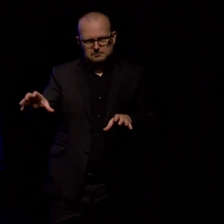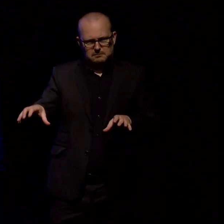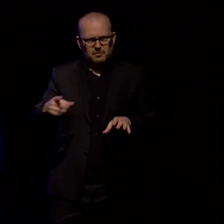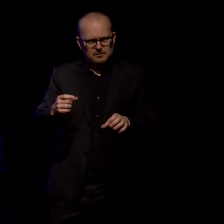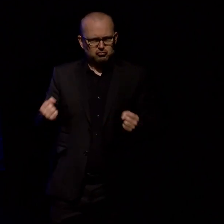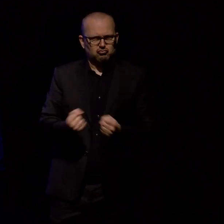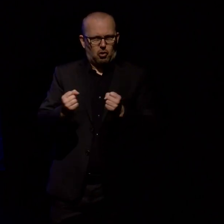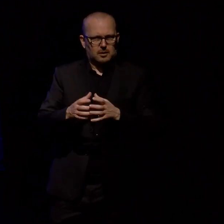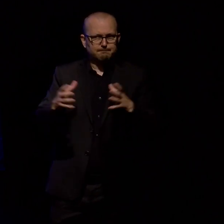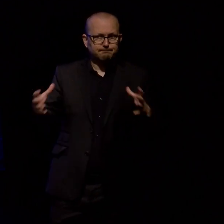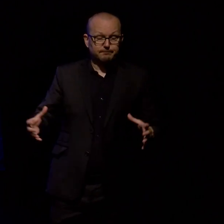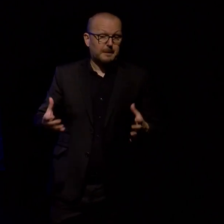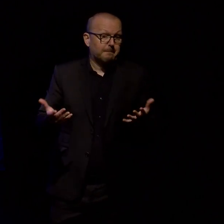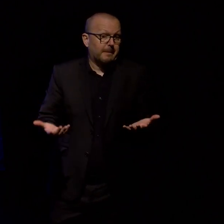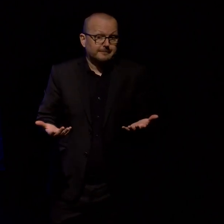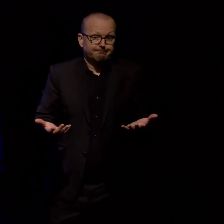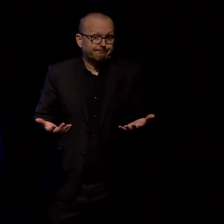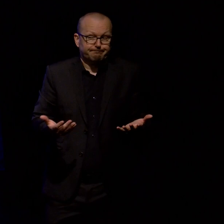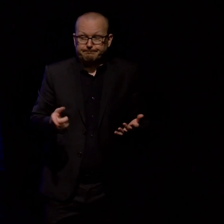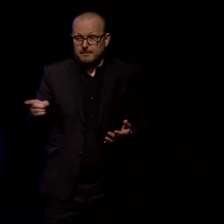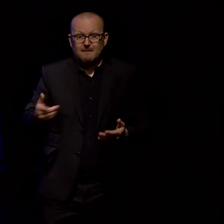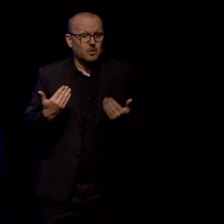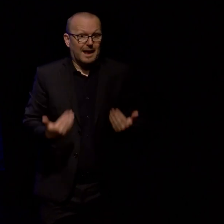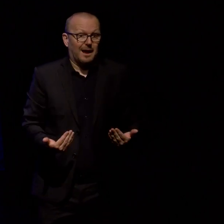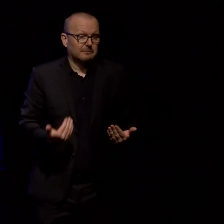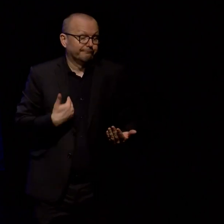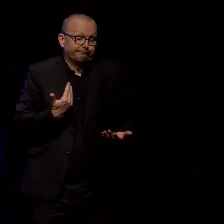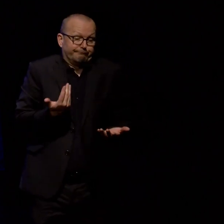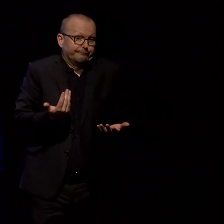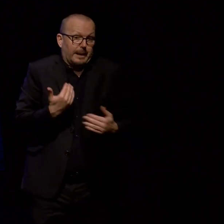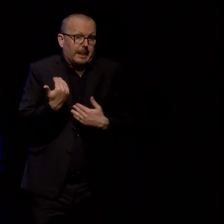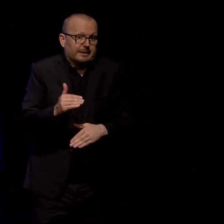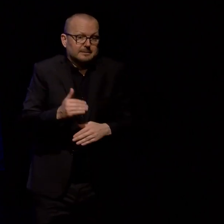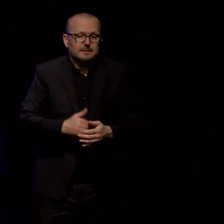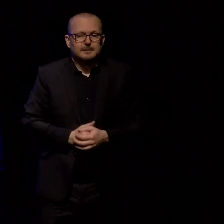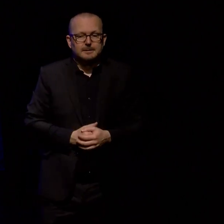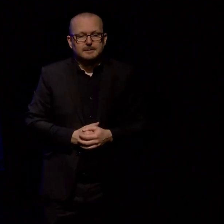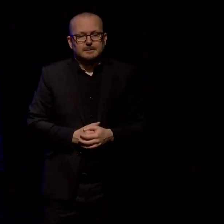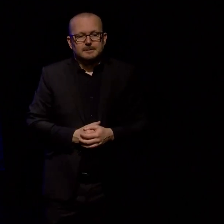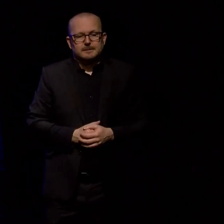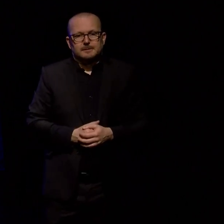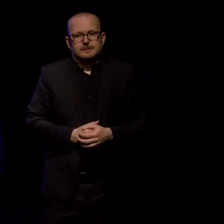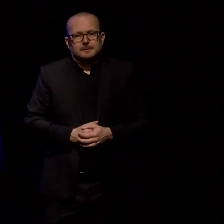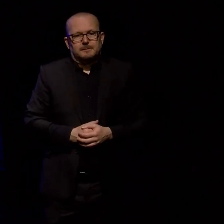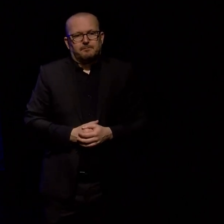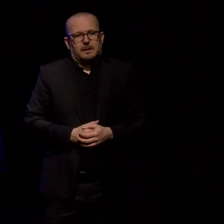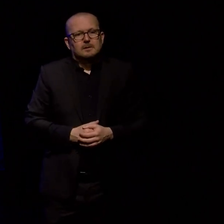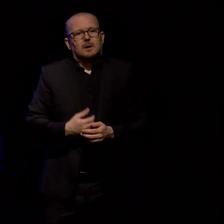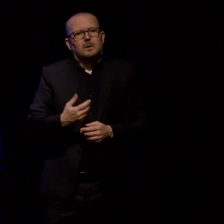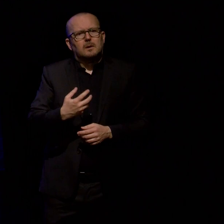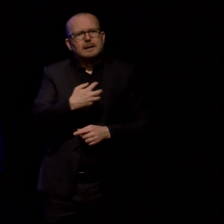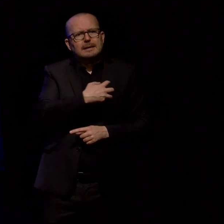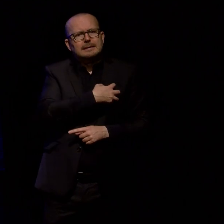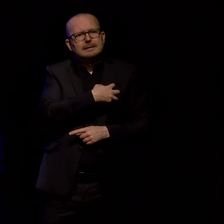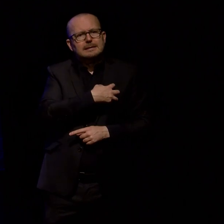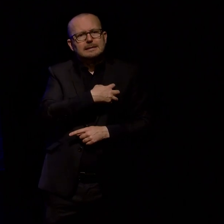you've got to work with what you have. The survey that the government agencies use to assess whether a family is living in poverty